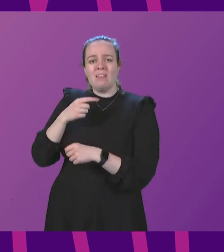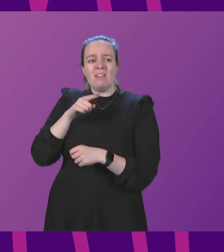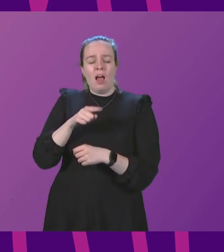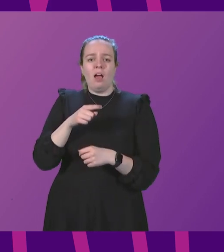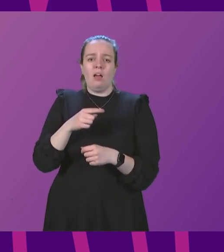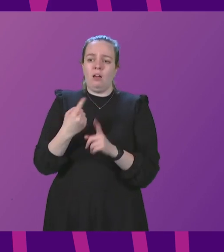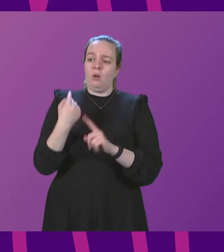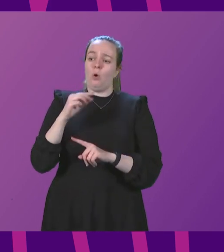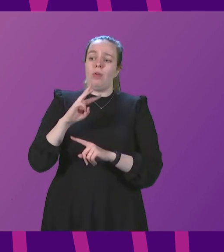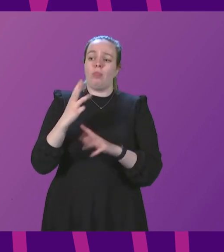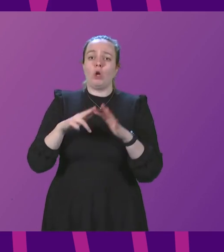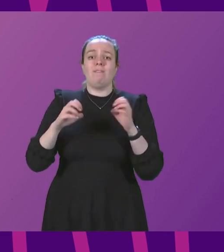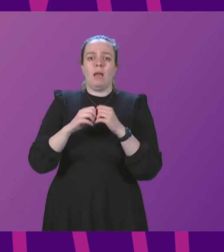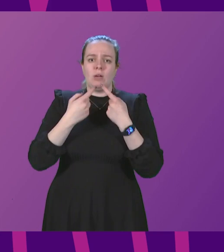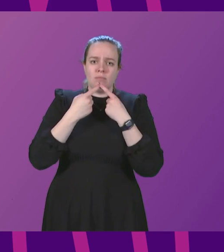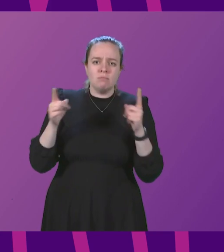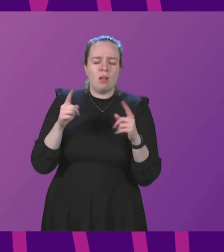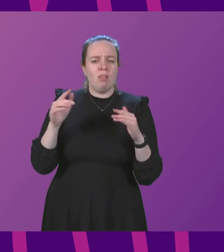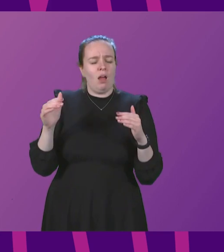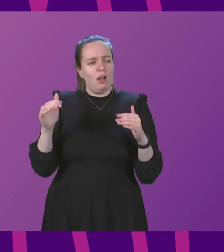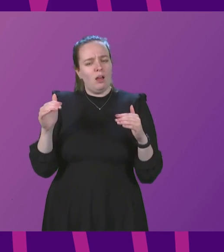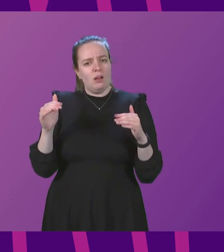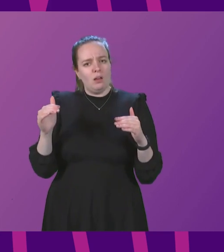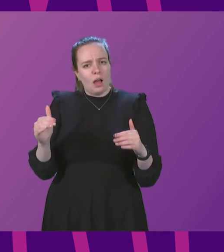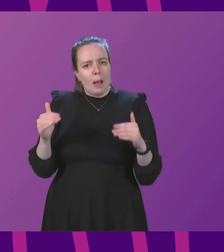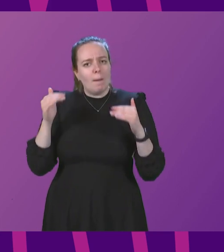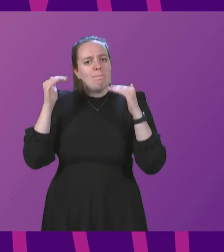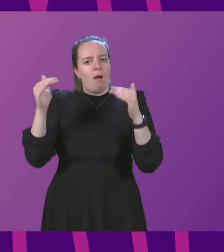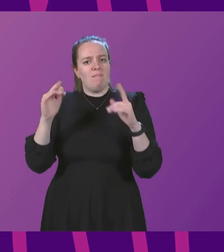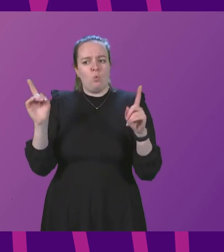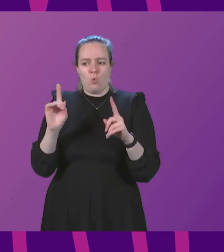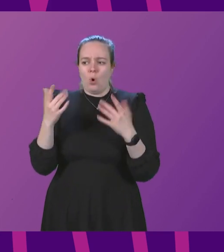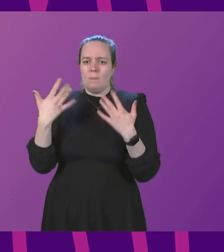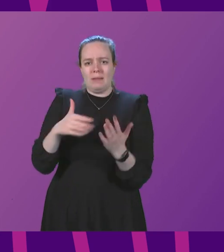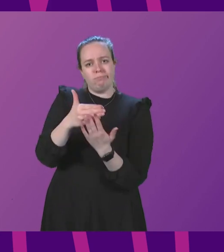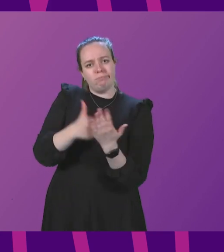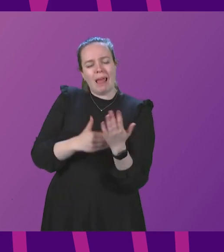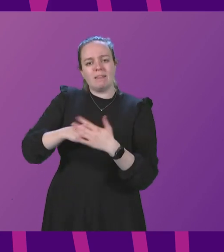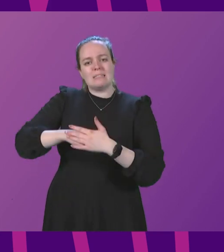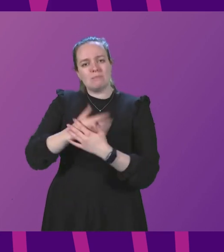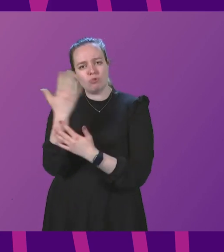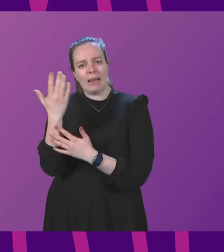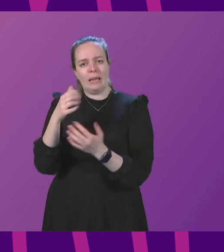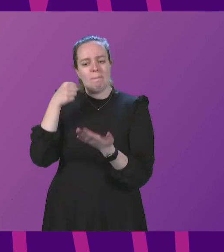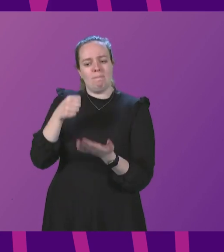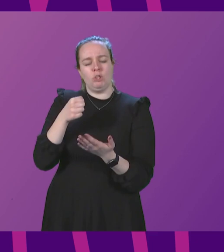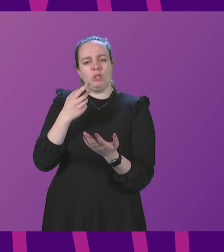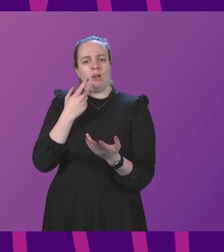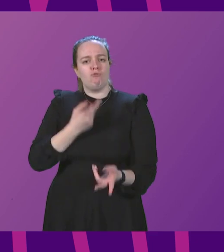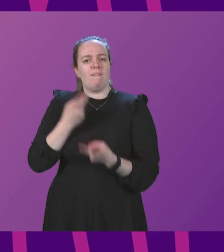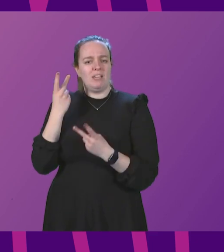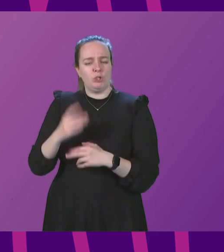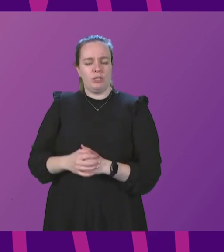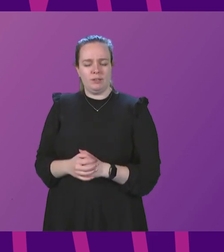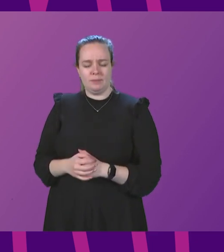on the 3rd of February are above the position outlined in the spring budget revision First Minister Well